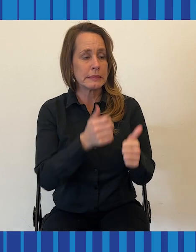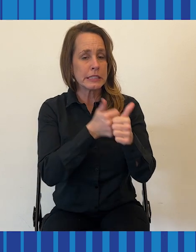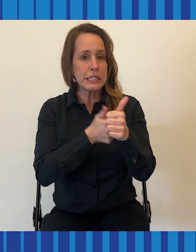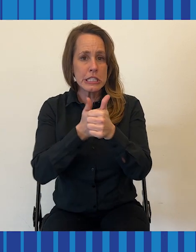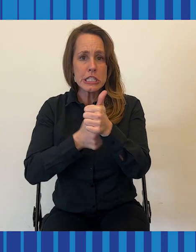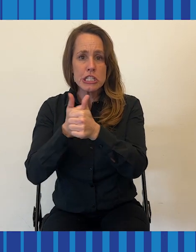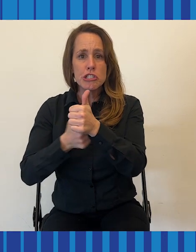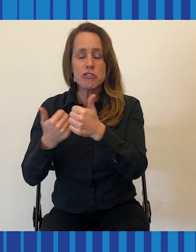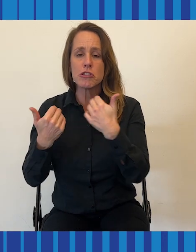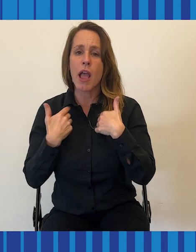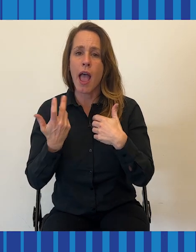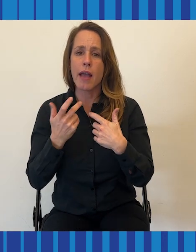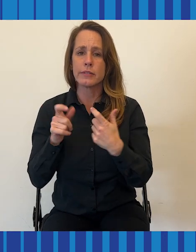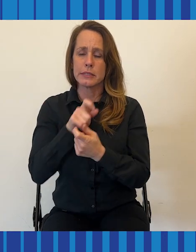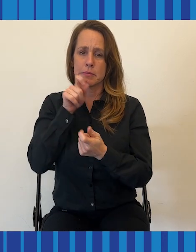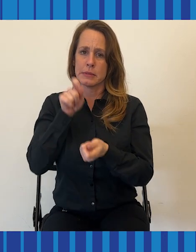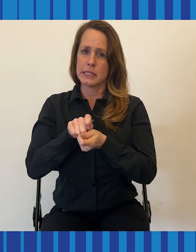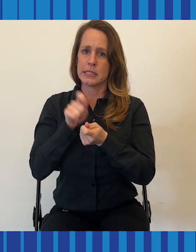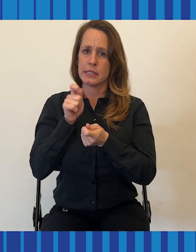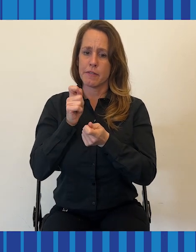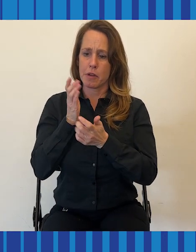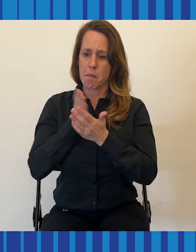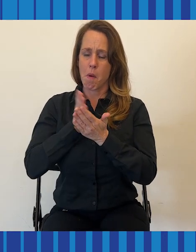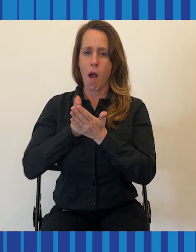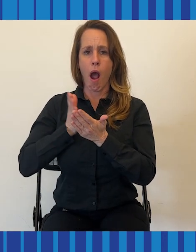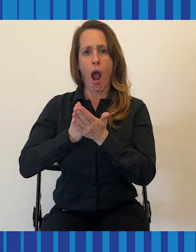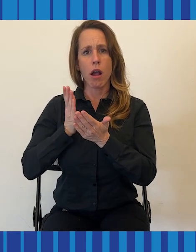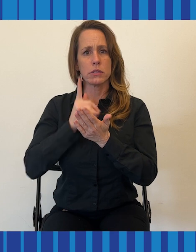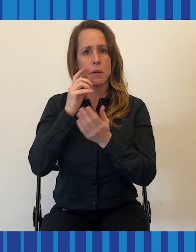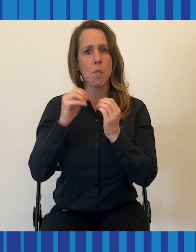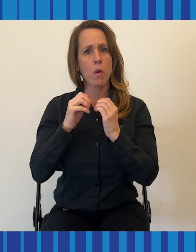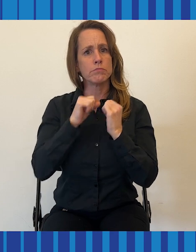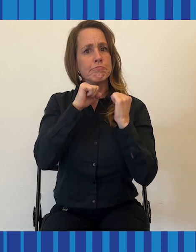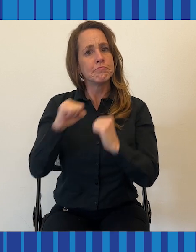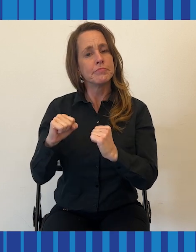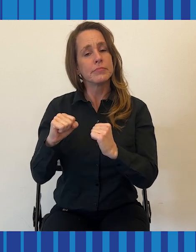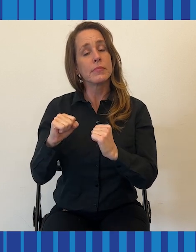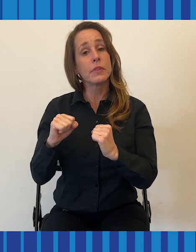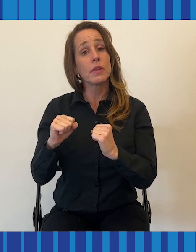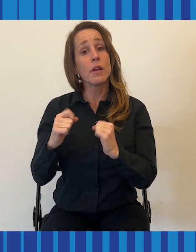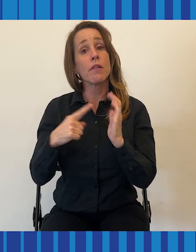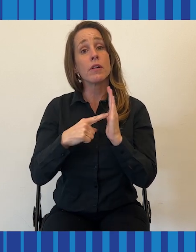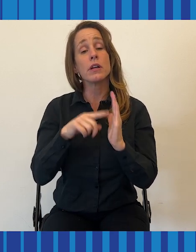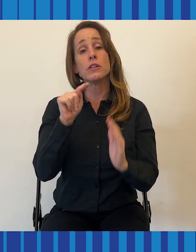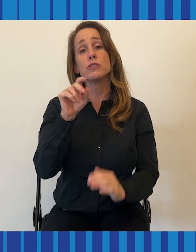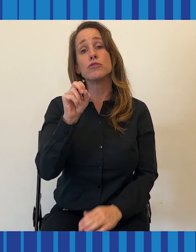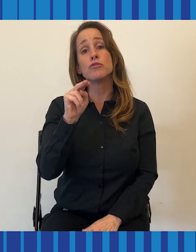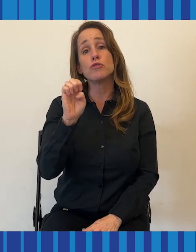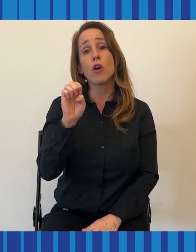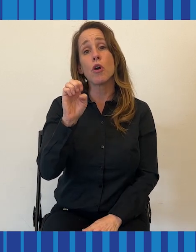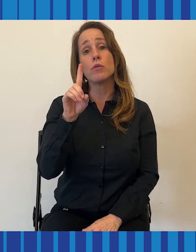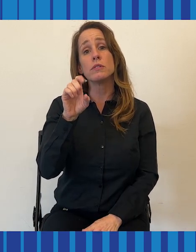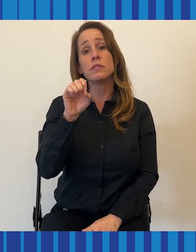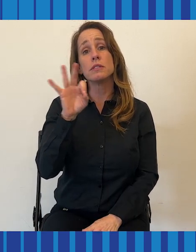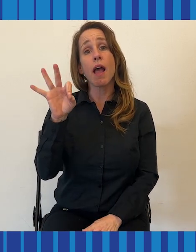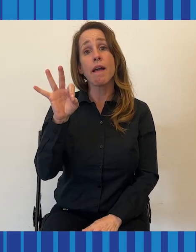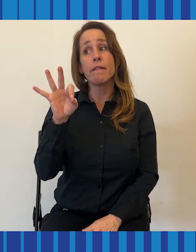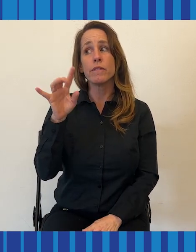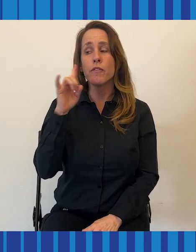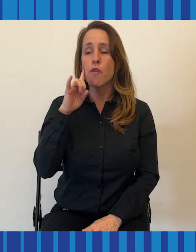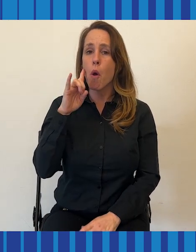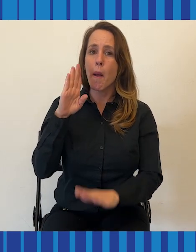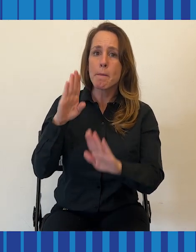Each of us has different strengths in our hearing on the things that we can pick up. So a person who might be tone deaf,